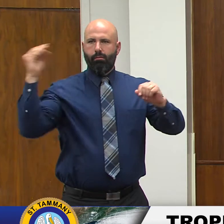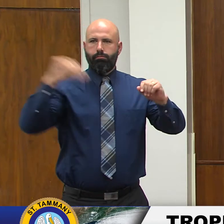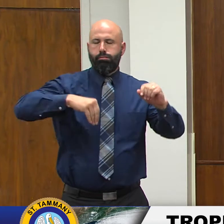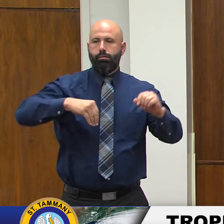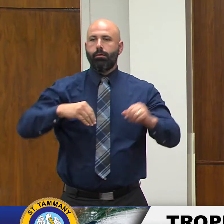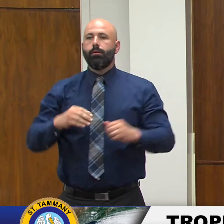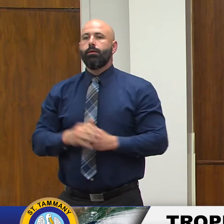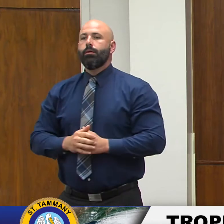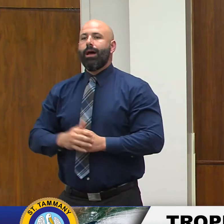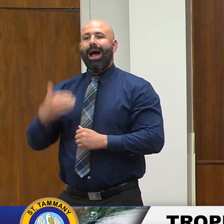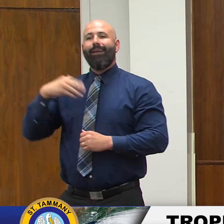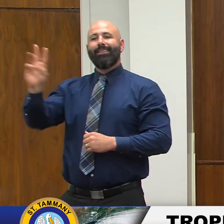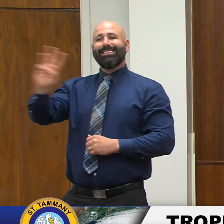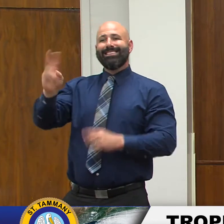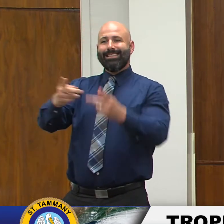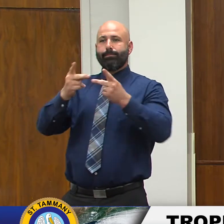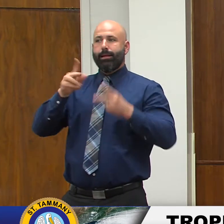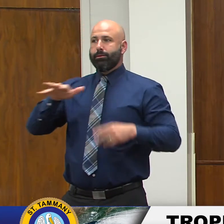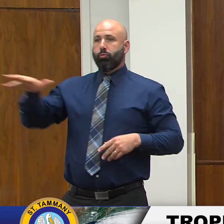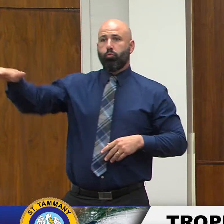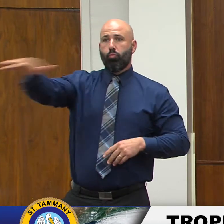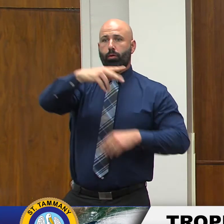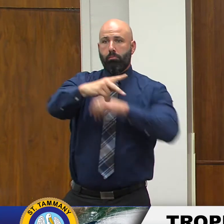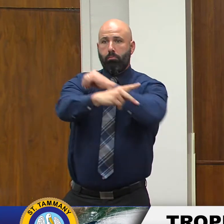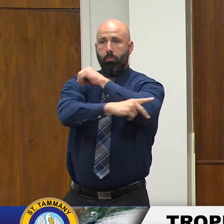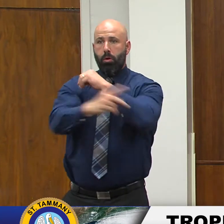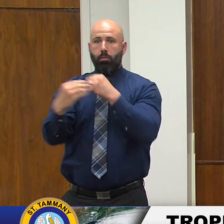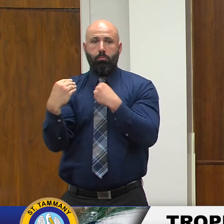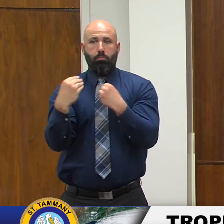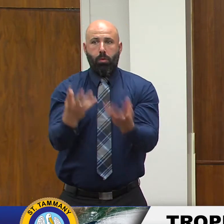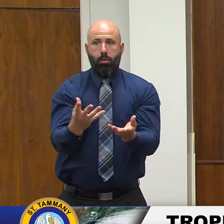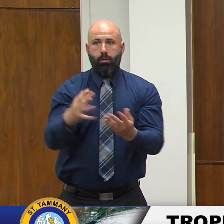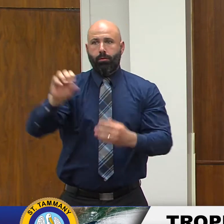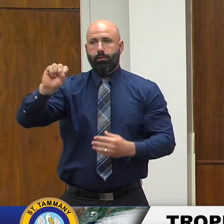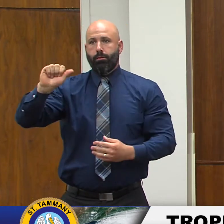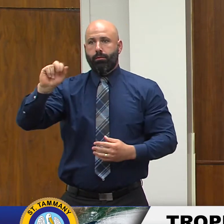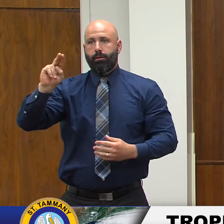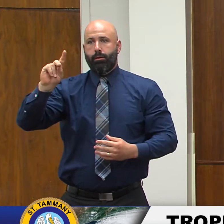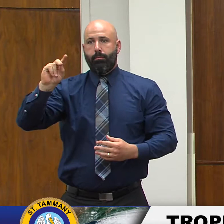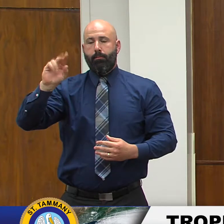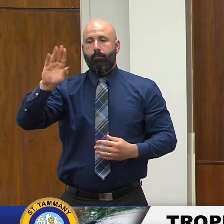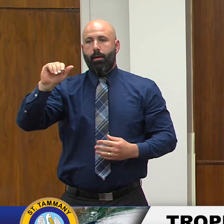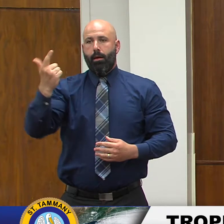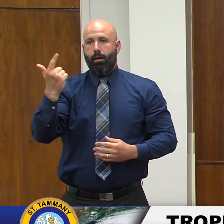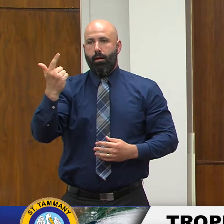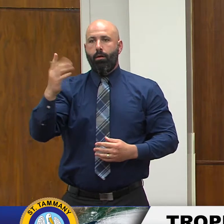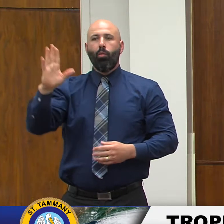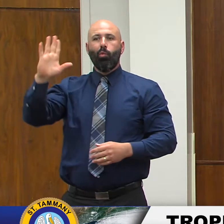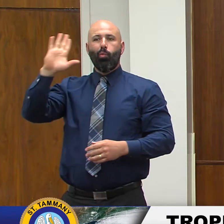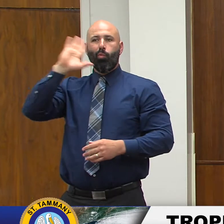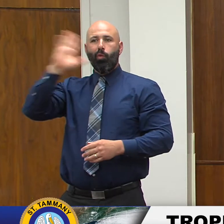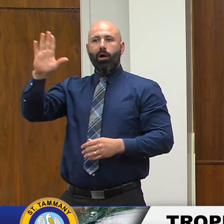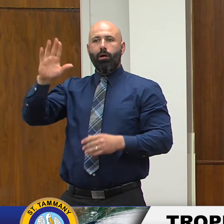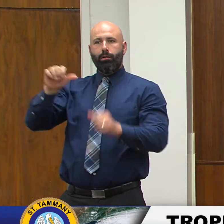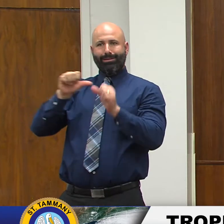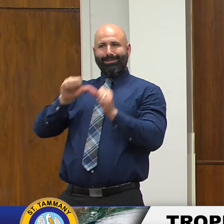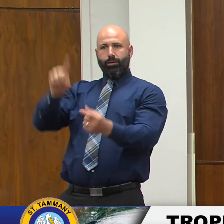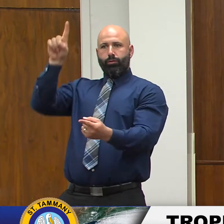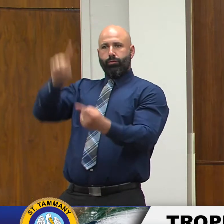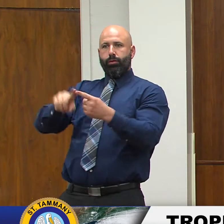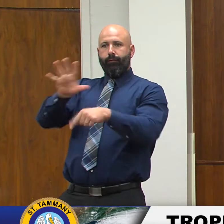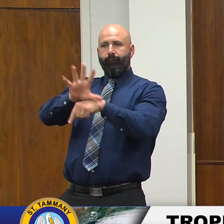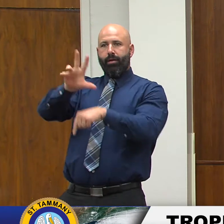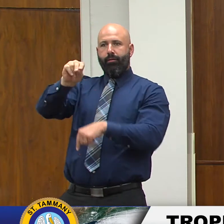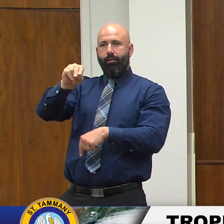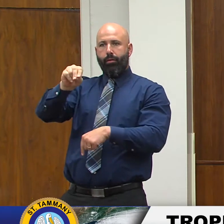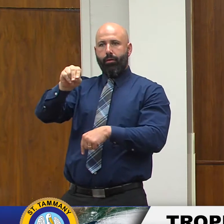around our parish will continue through the afternoon until 5 30 and